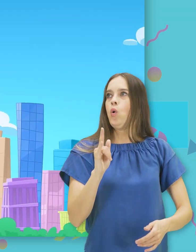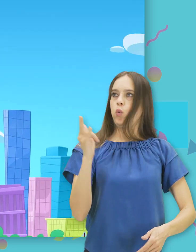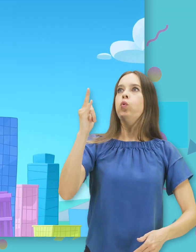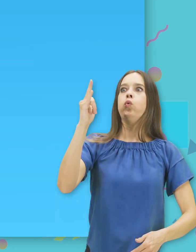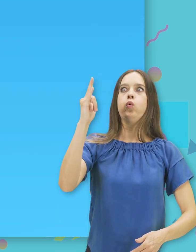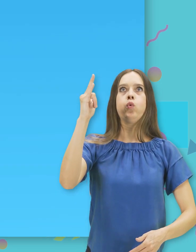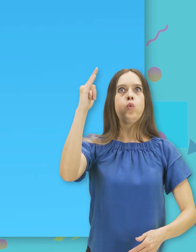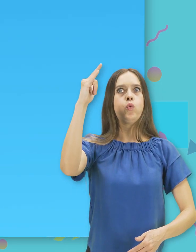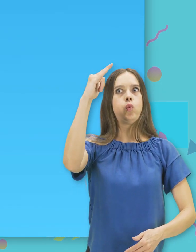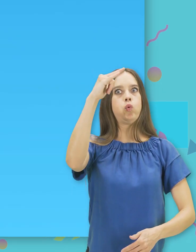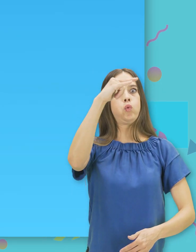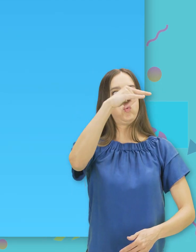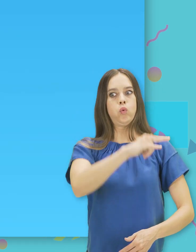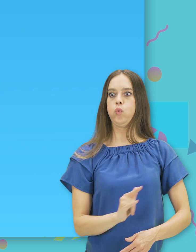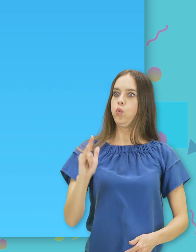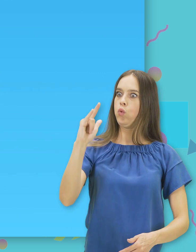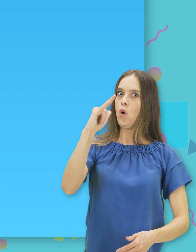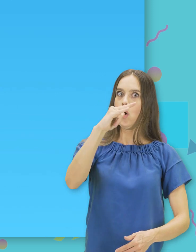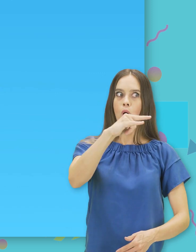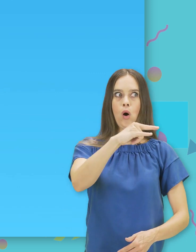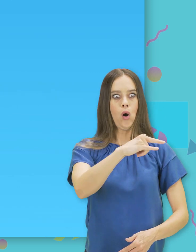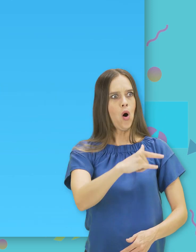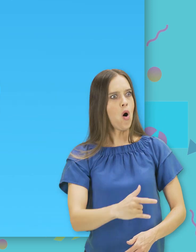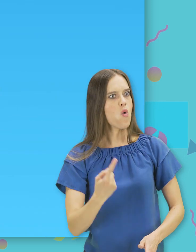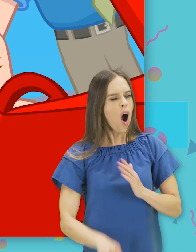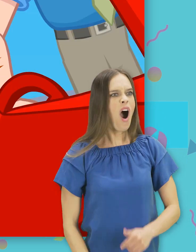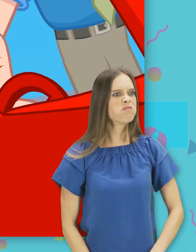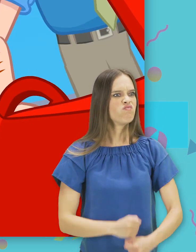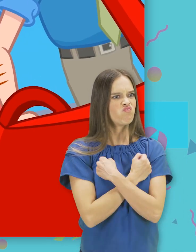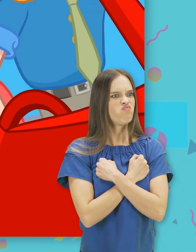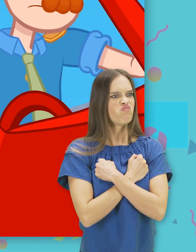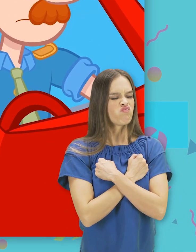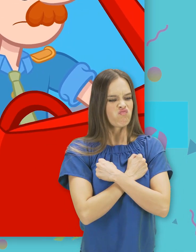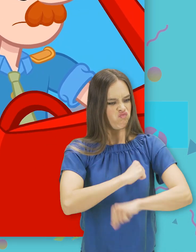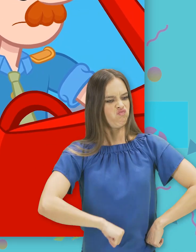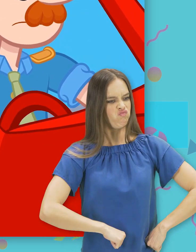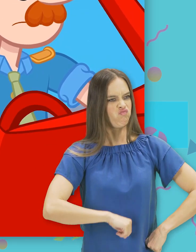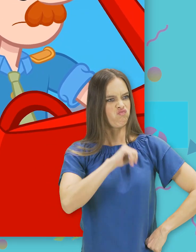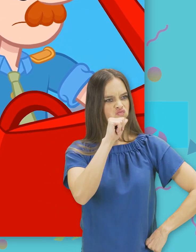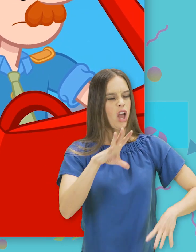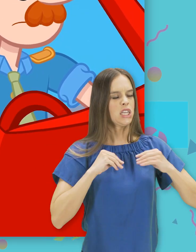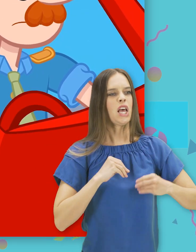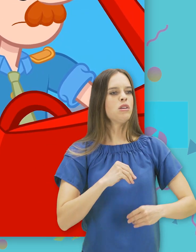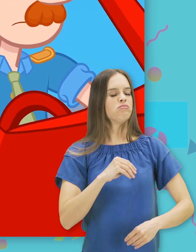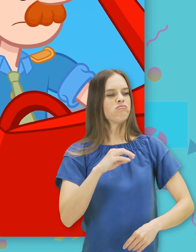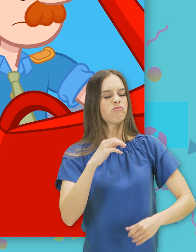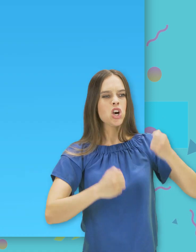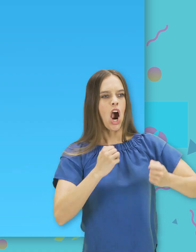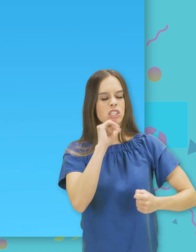fly. Cars aren't supposed to fly in my city. Morple, we have to get in front of the bandits so we